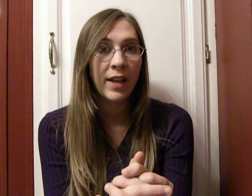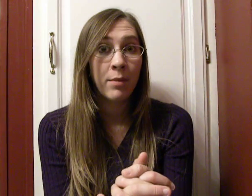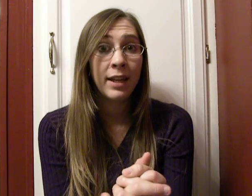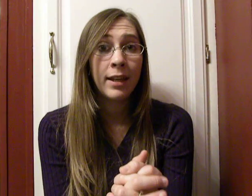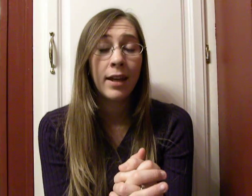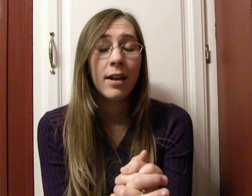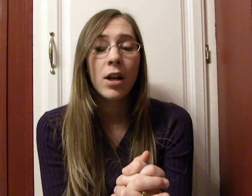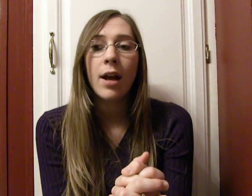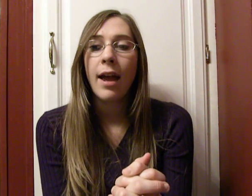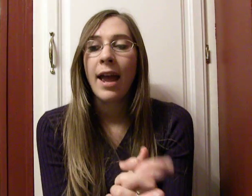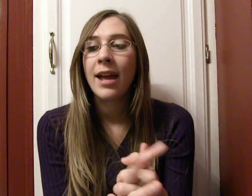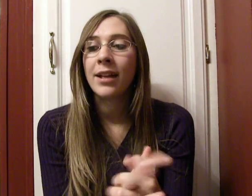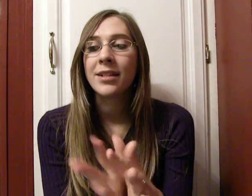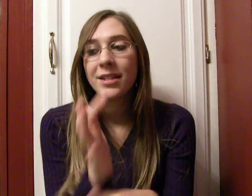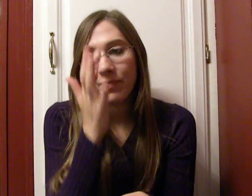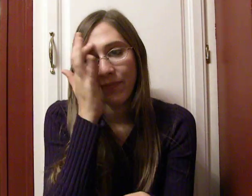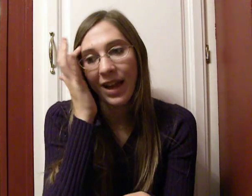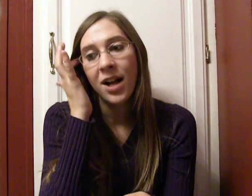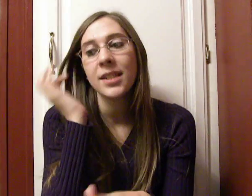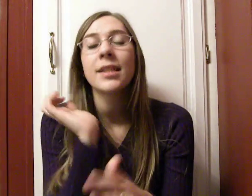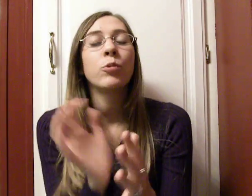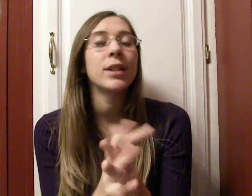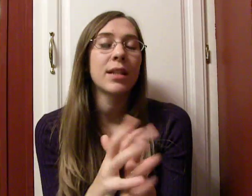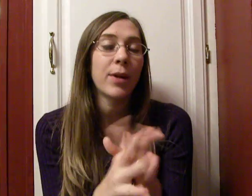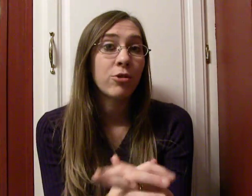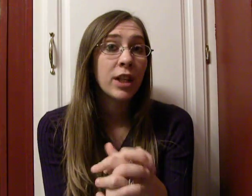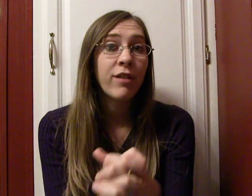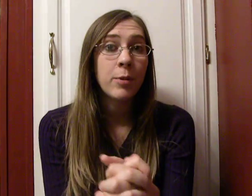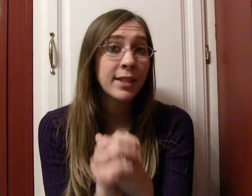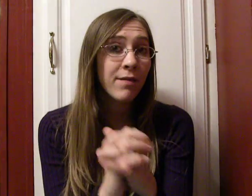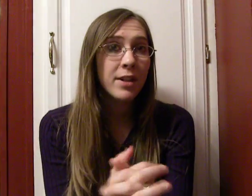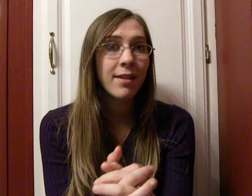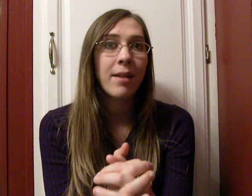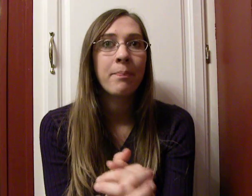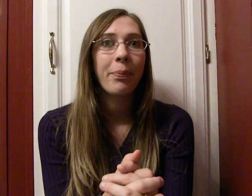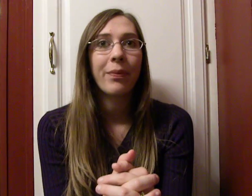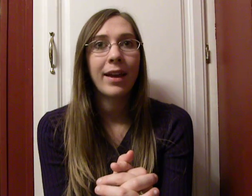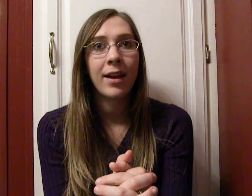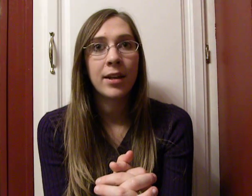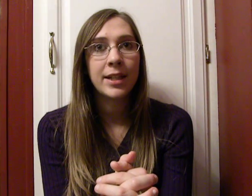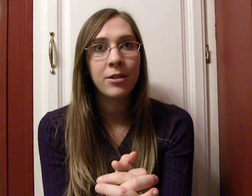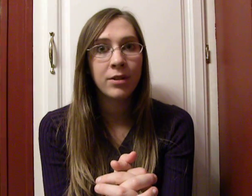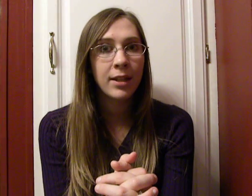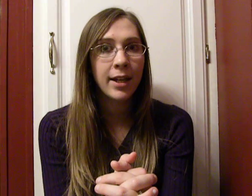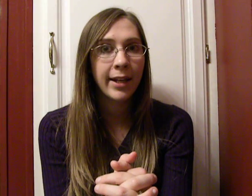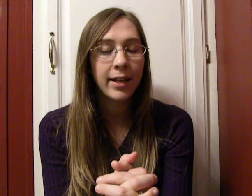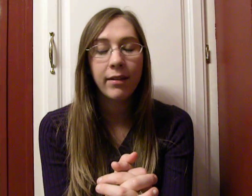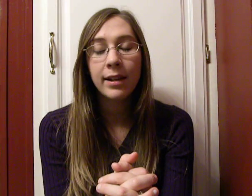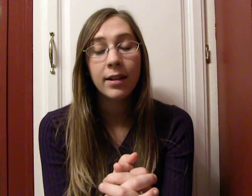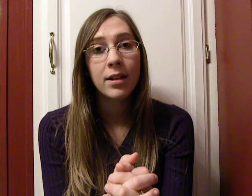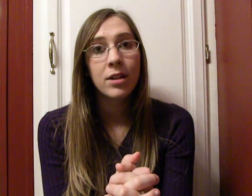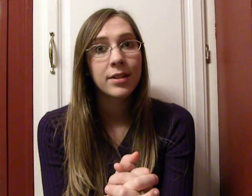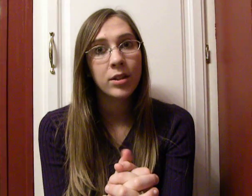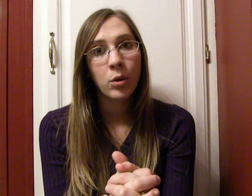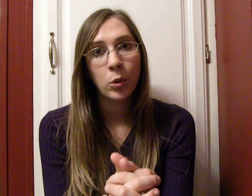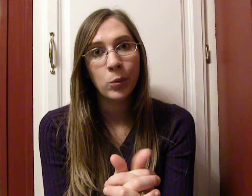family. And, um, Austin was a special gift that was given to them. And he knew that they could handle it. So,